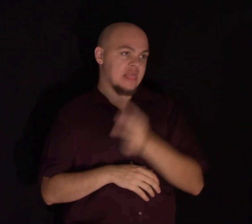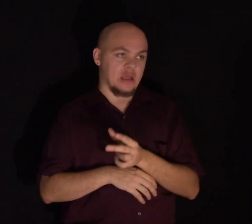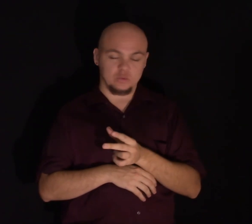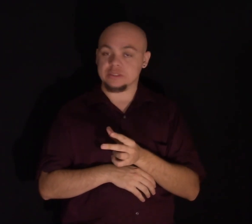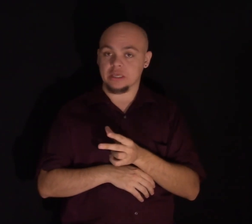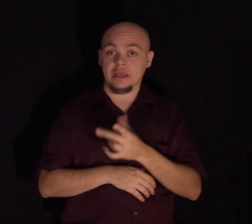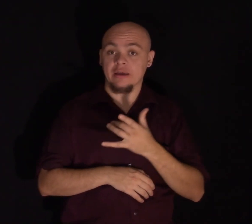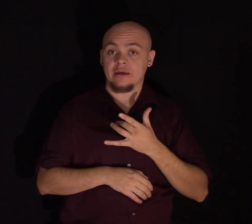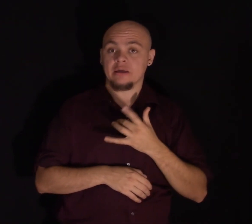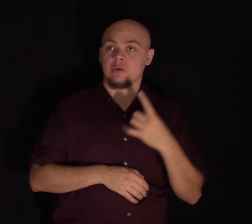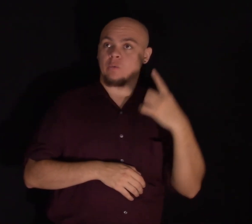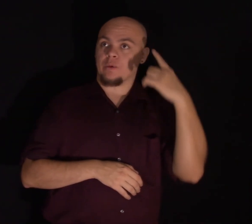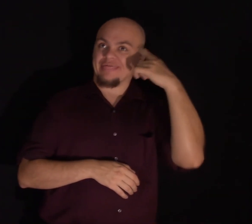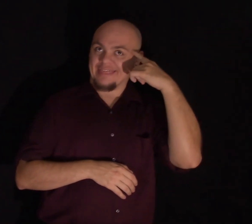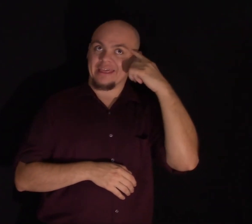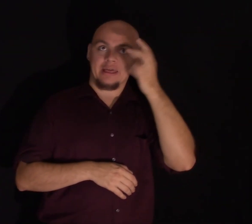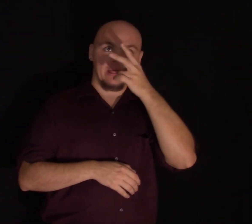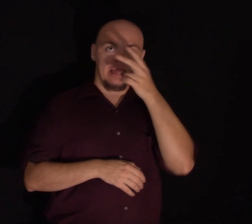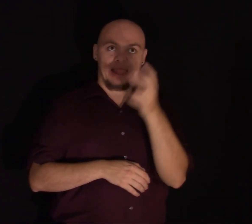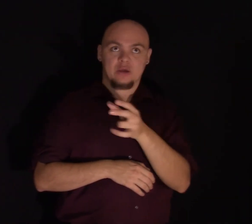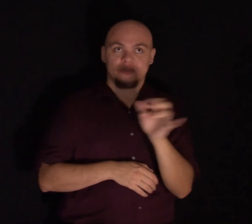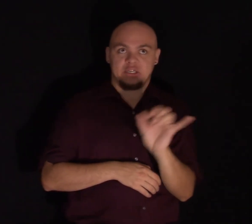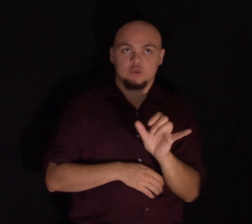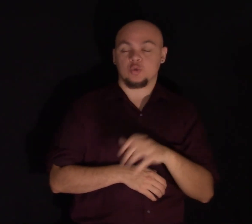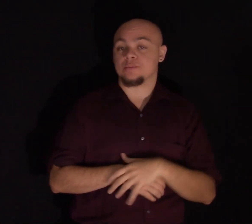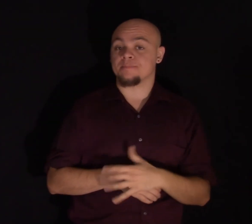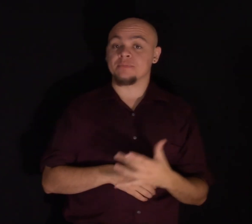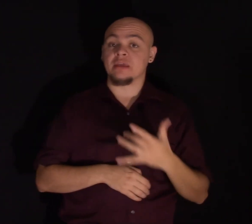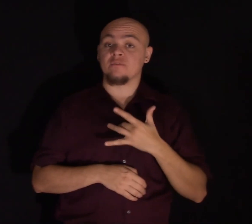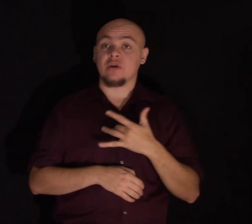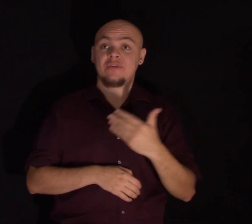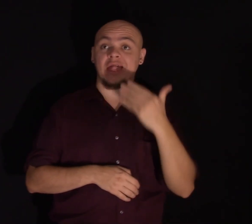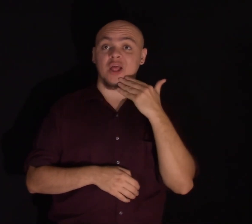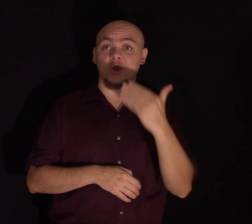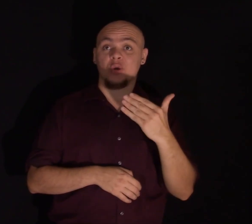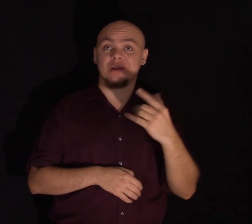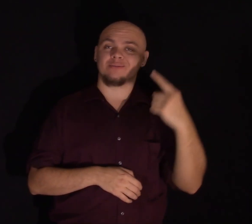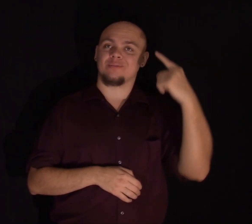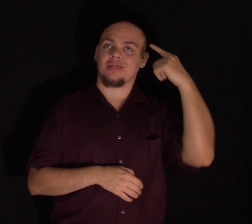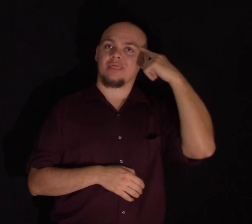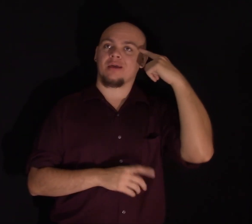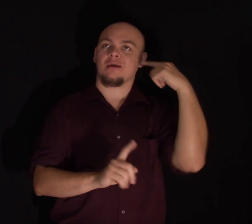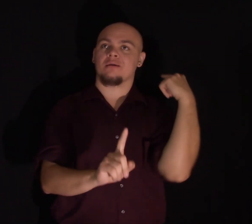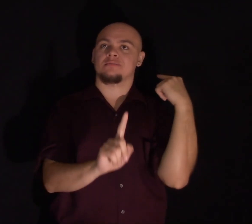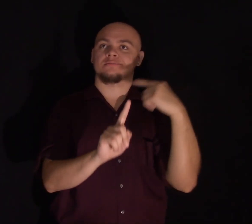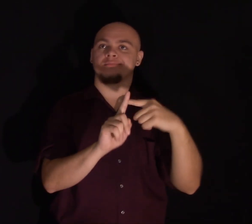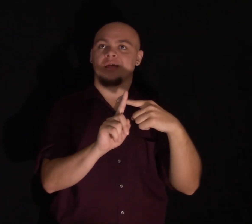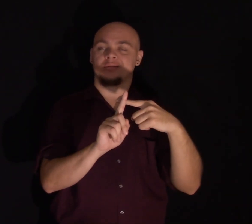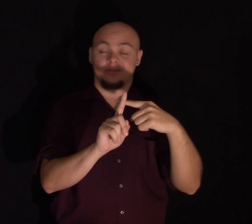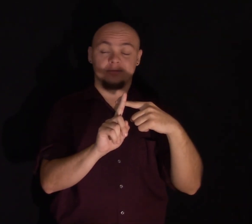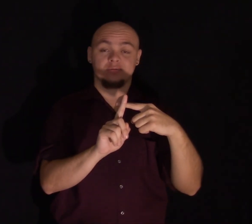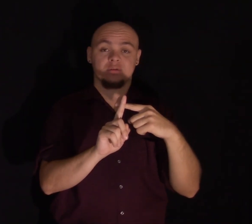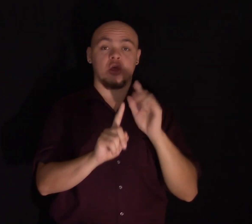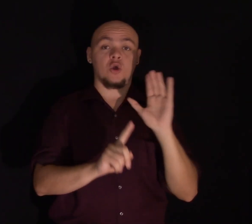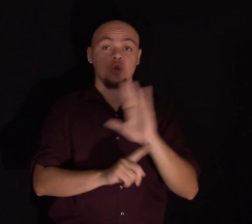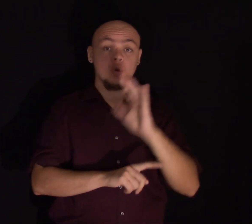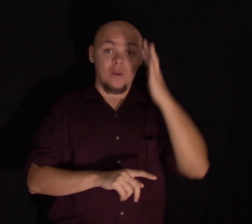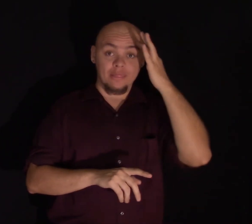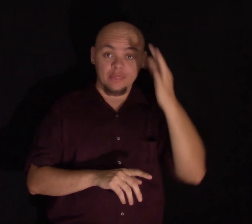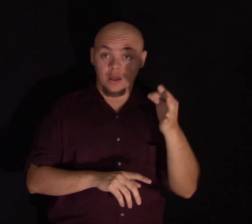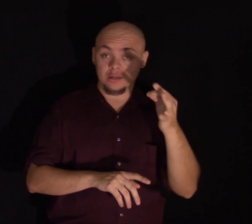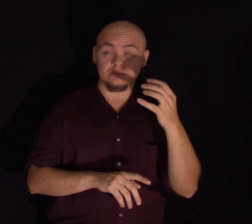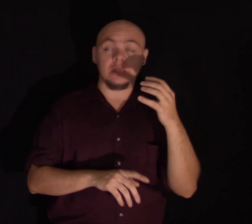we're thinking rubbish thoughts, I bet you. If we're feeling good, we're thinking good thoughts. So choose your thoughts